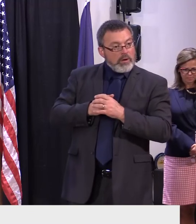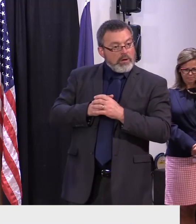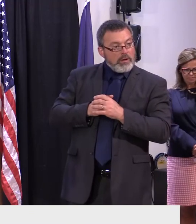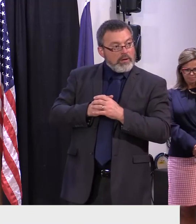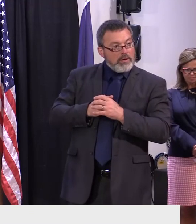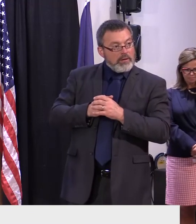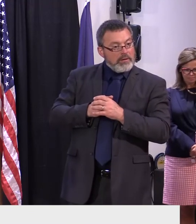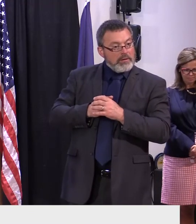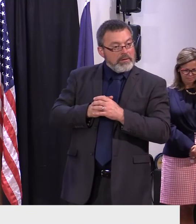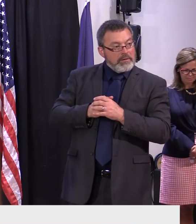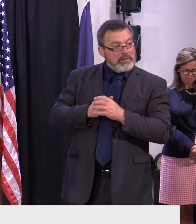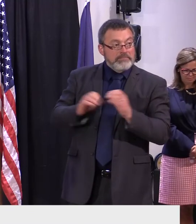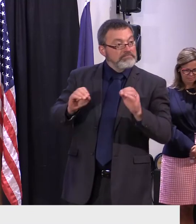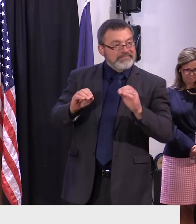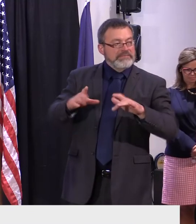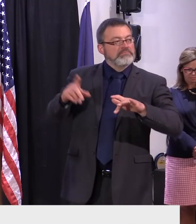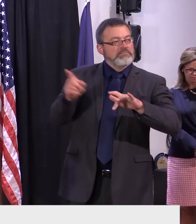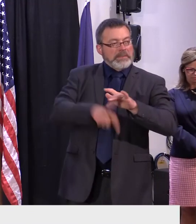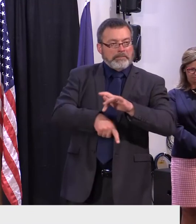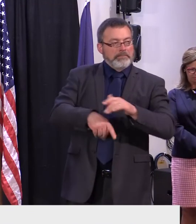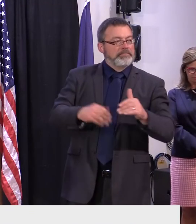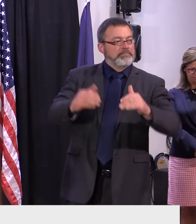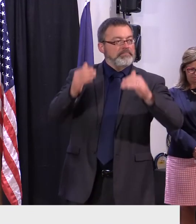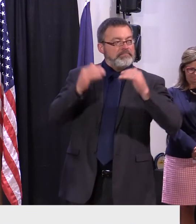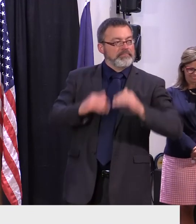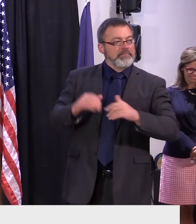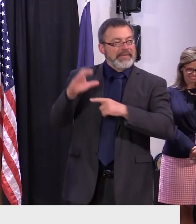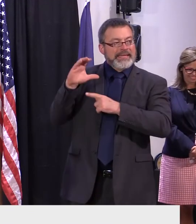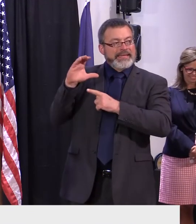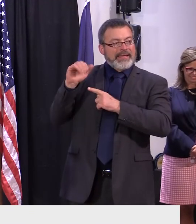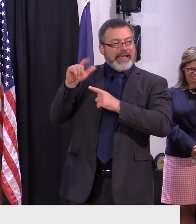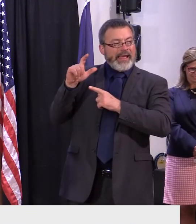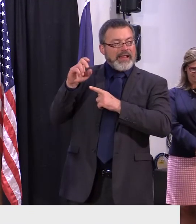all right we'll go to andrew mcgregor caledonian record